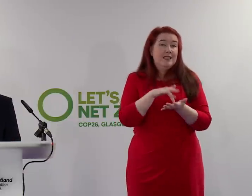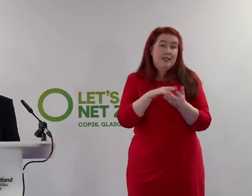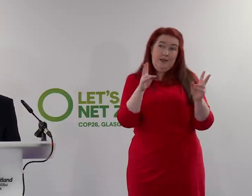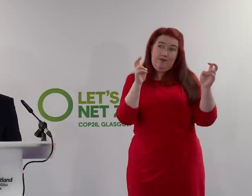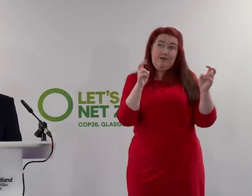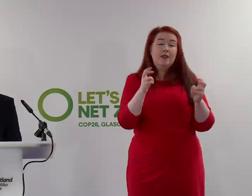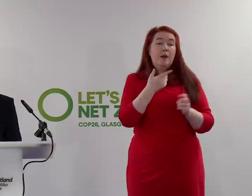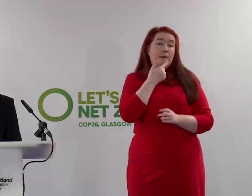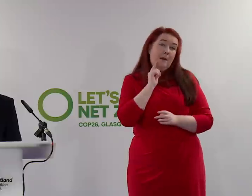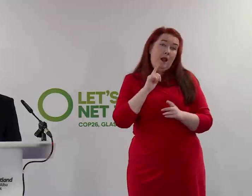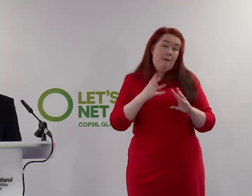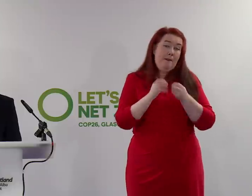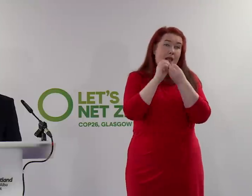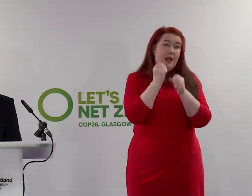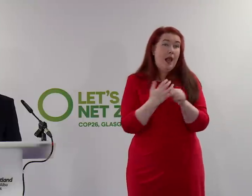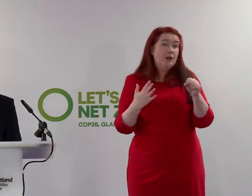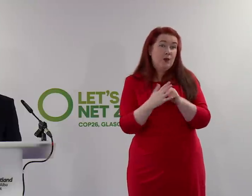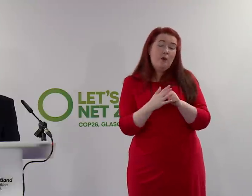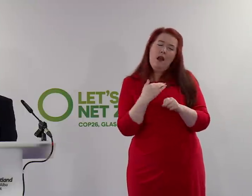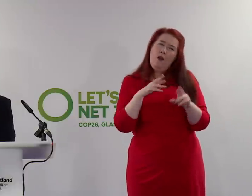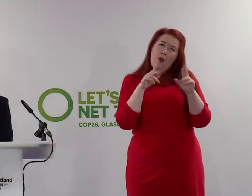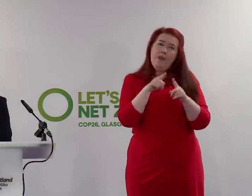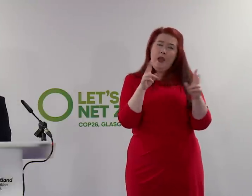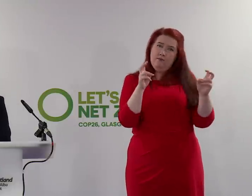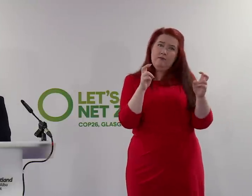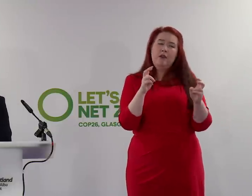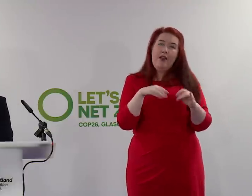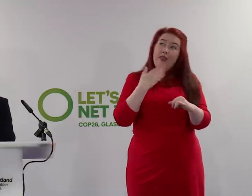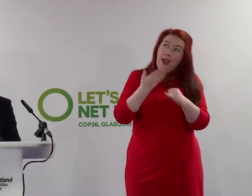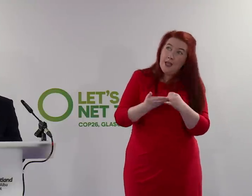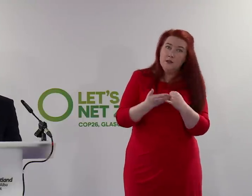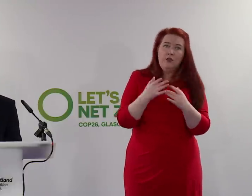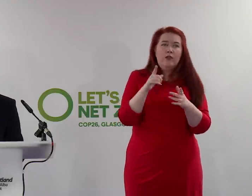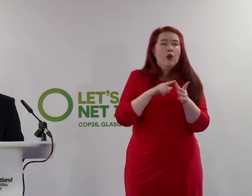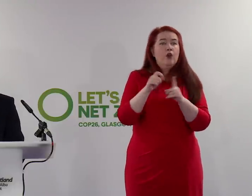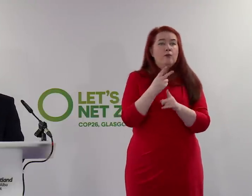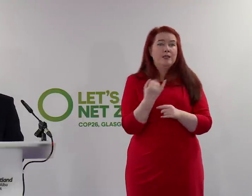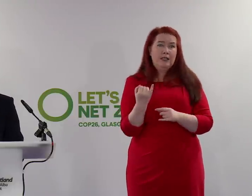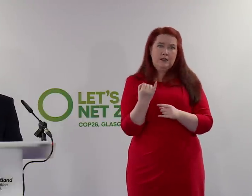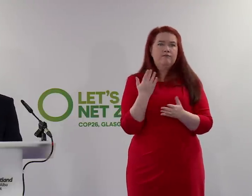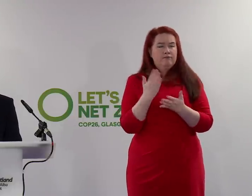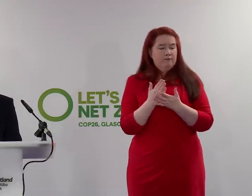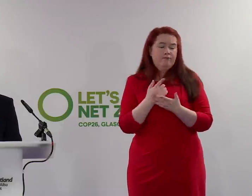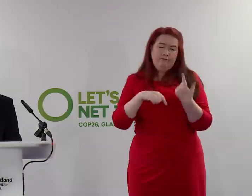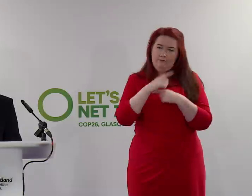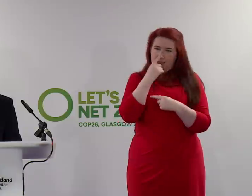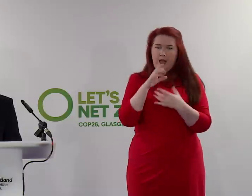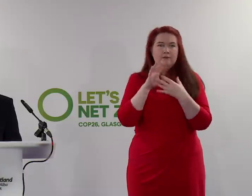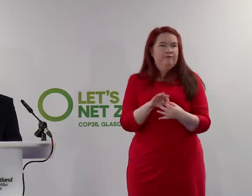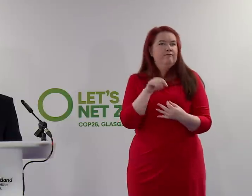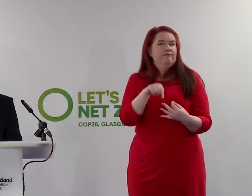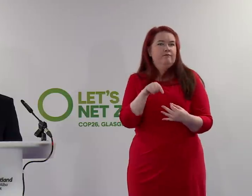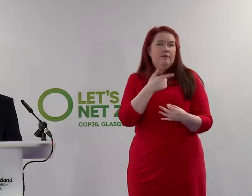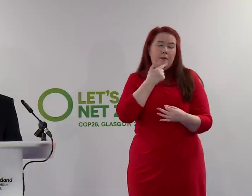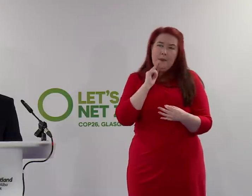make Glasgow, and that's one that I hope at the end of COP will be applied warmly to this summit.